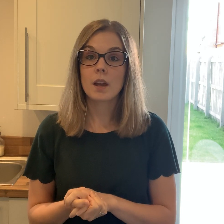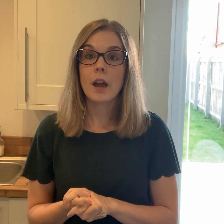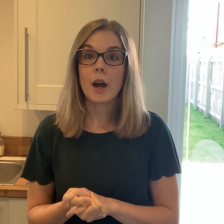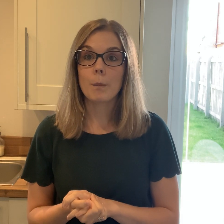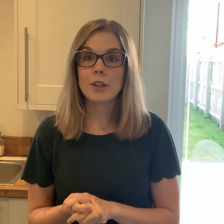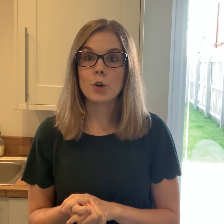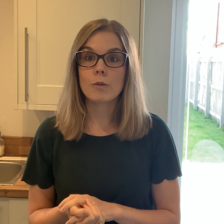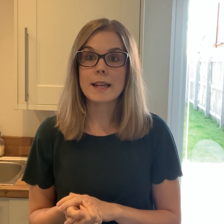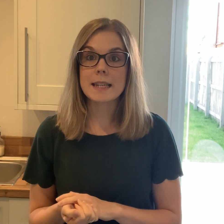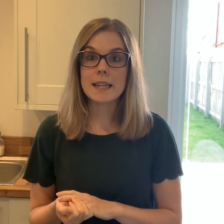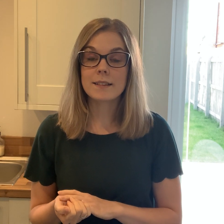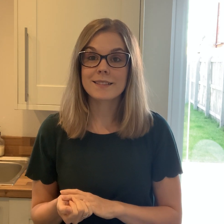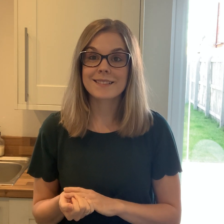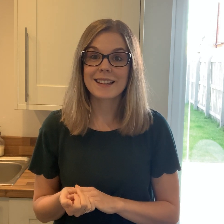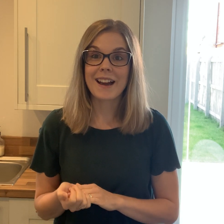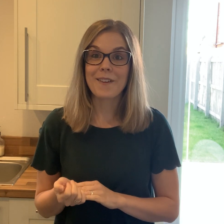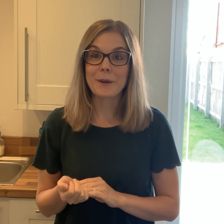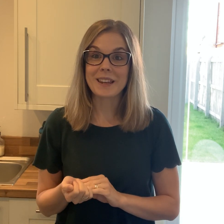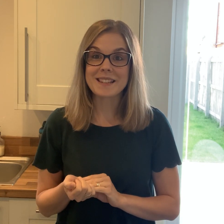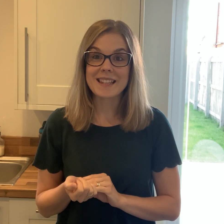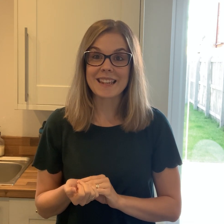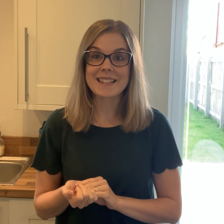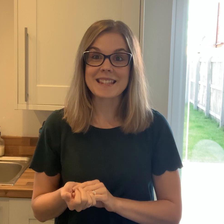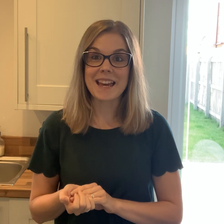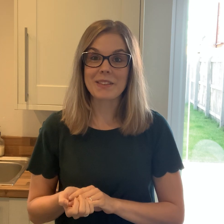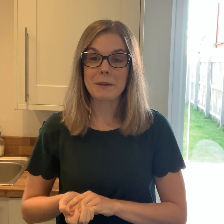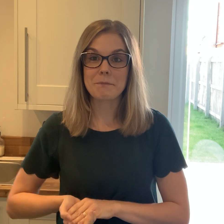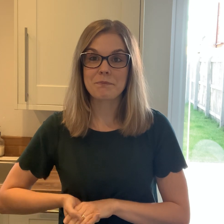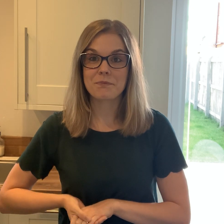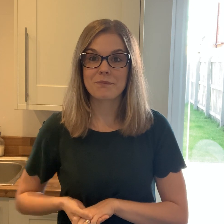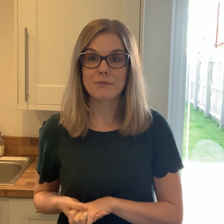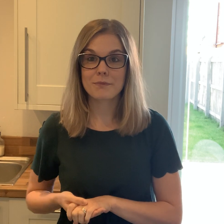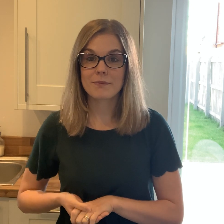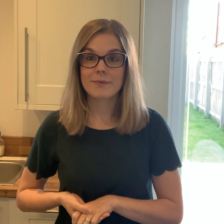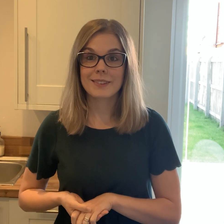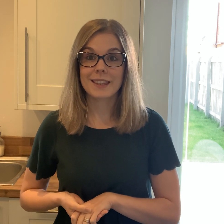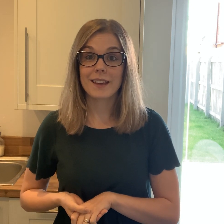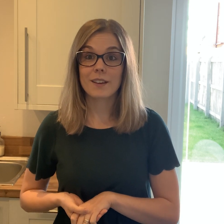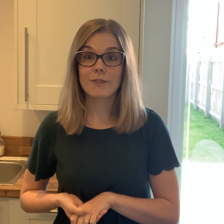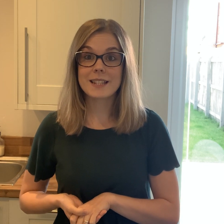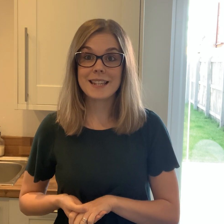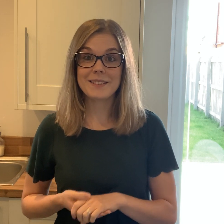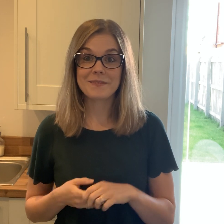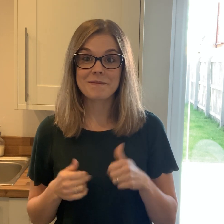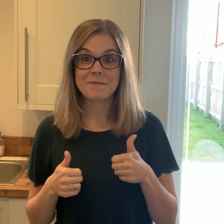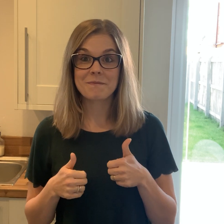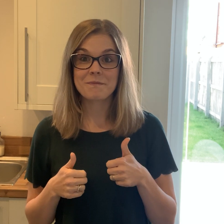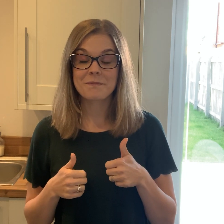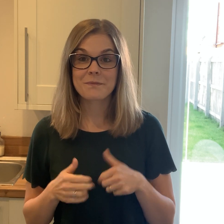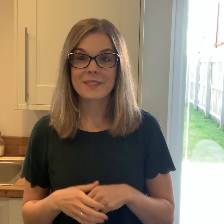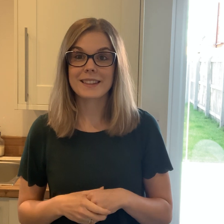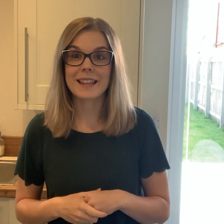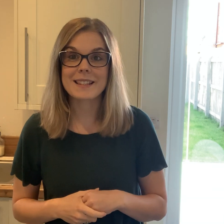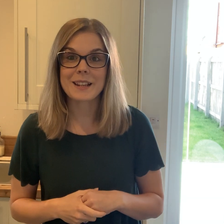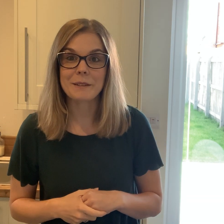And when you're ready, we can sing it together Ready? Let's go